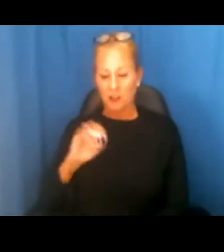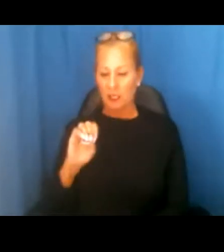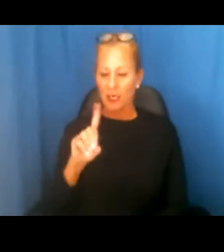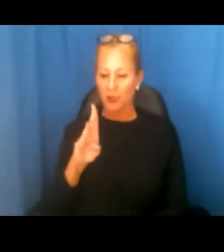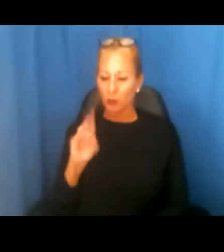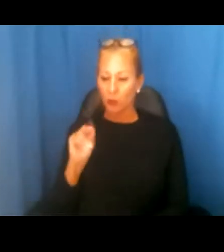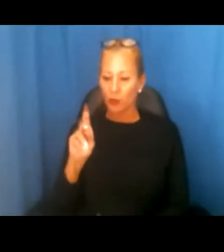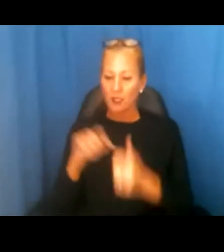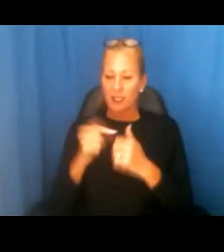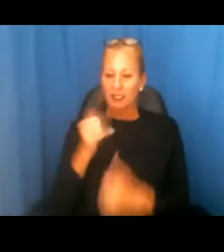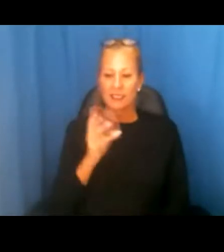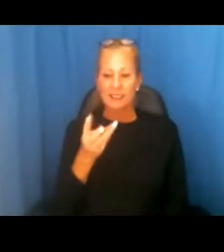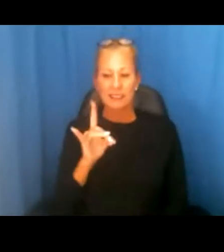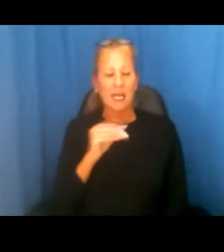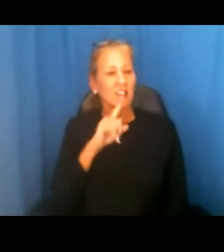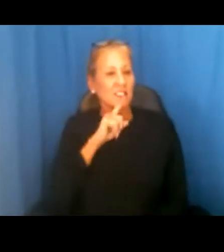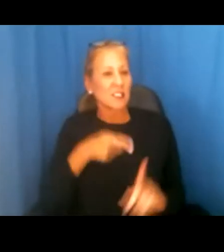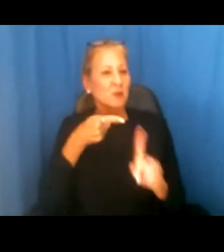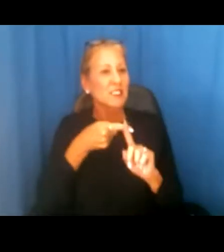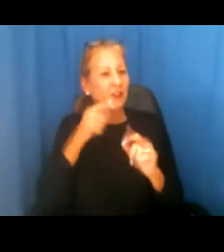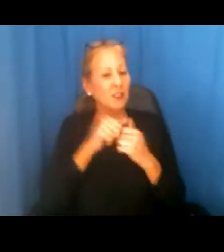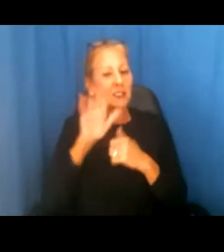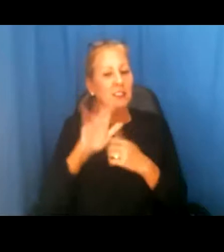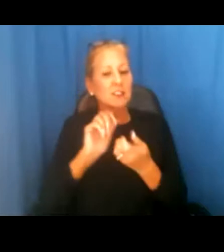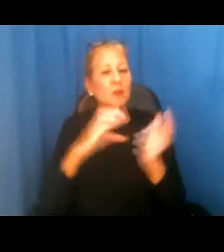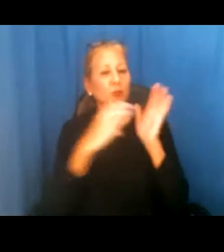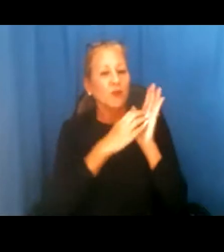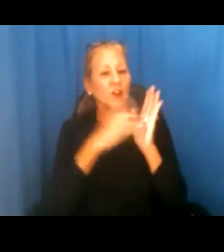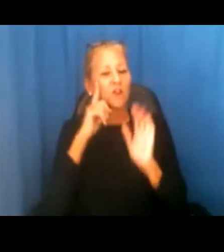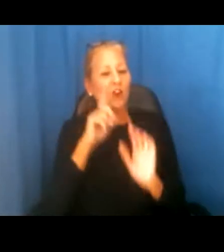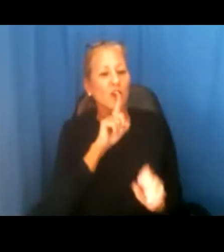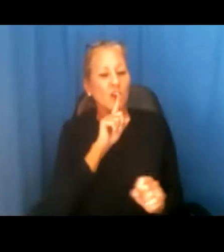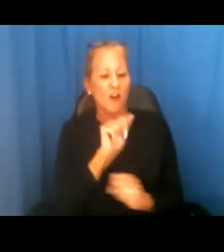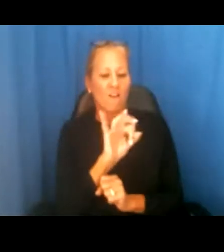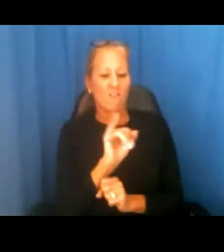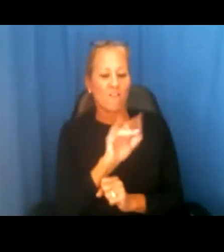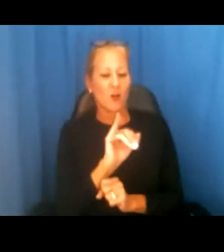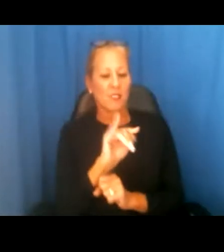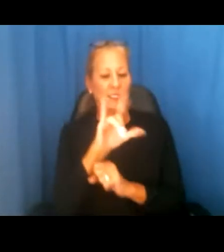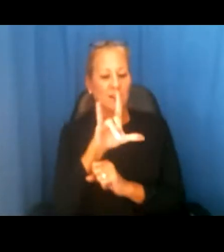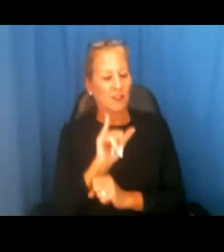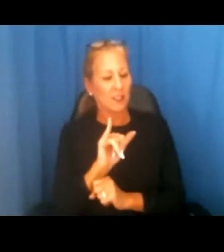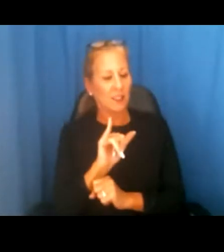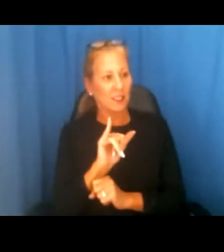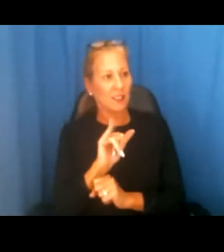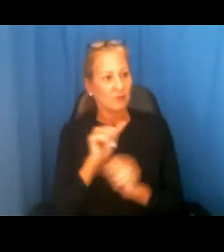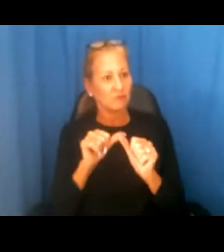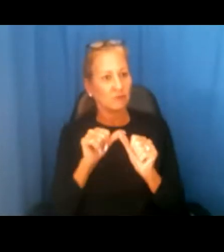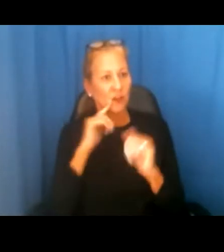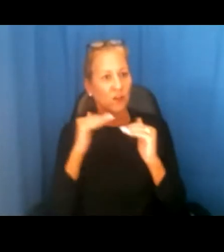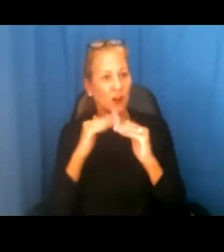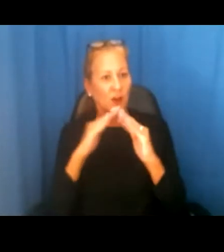and specifically its provision known as Affirmatively Furthering Fair Housing, which sought to end